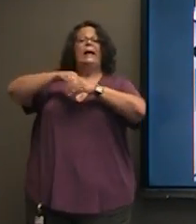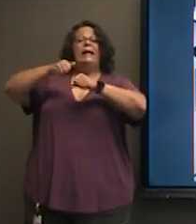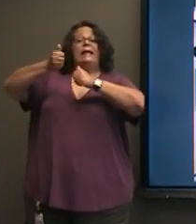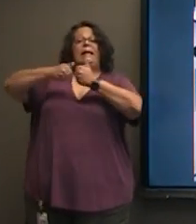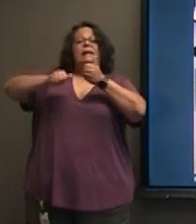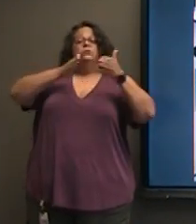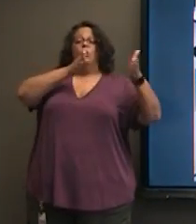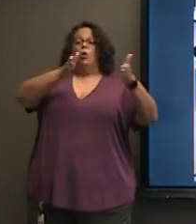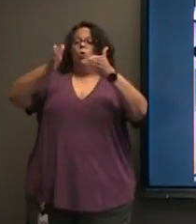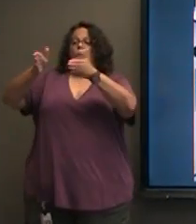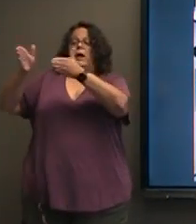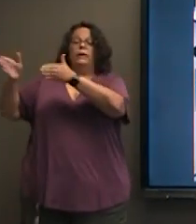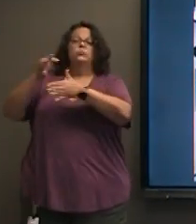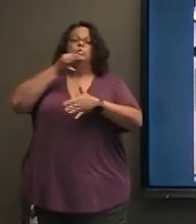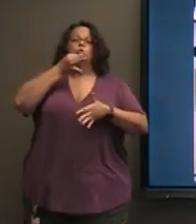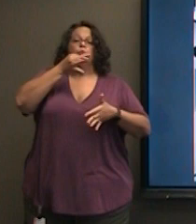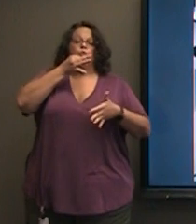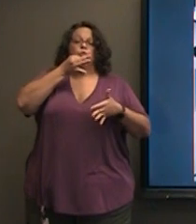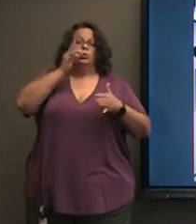two or three weeks.